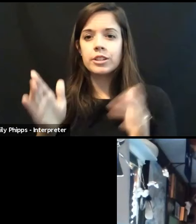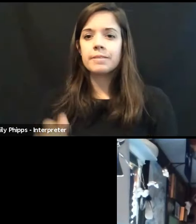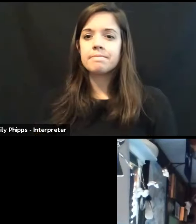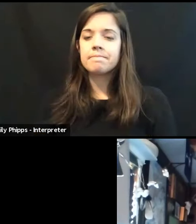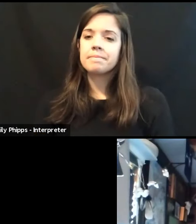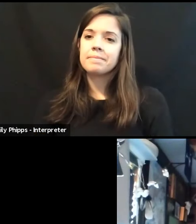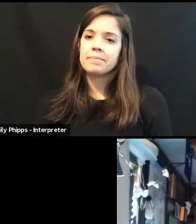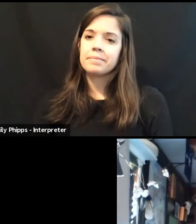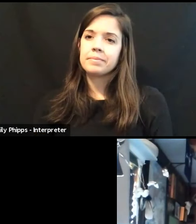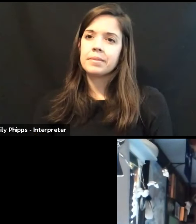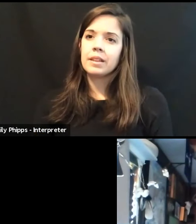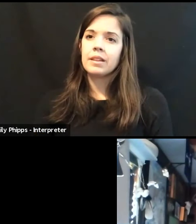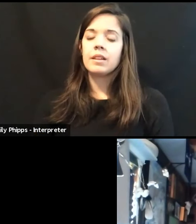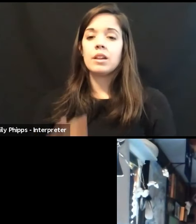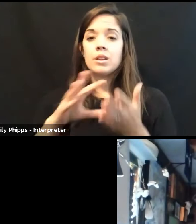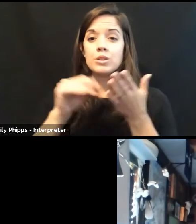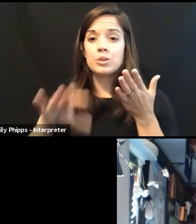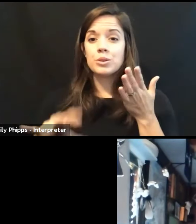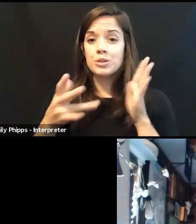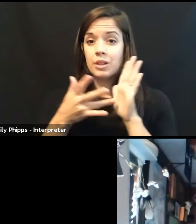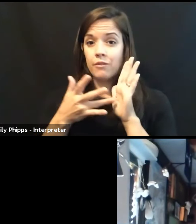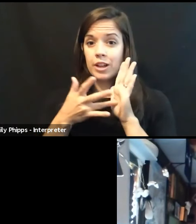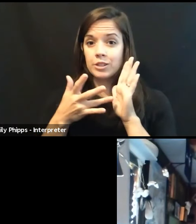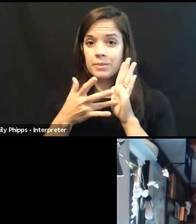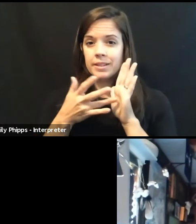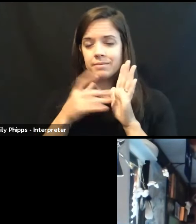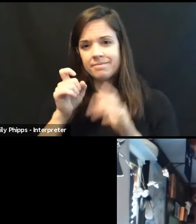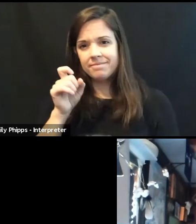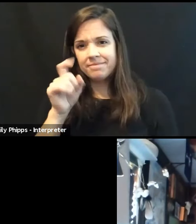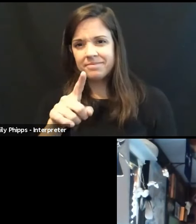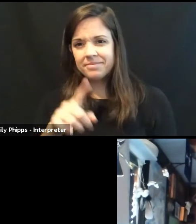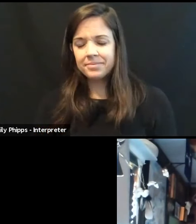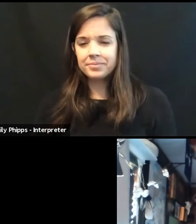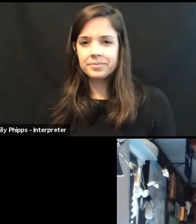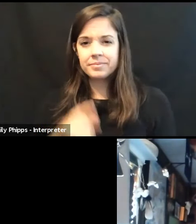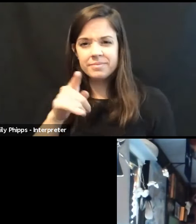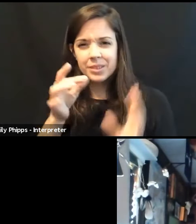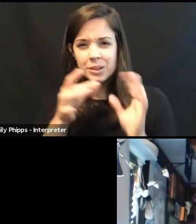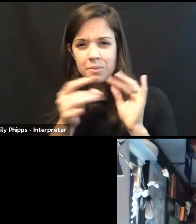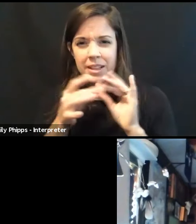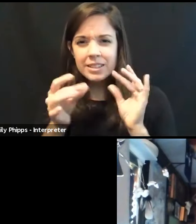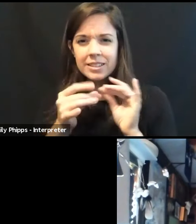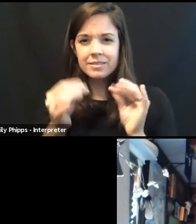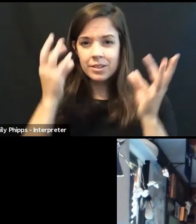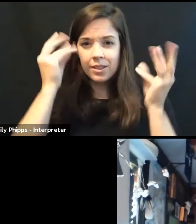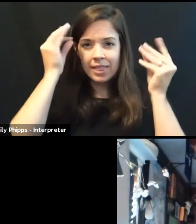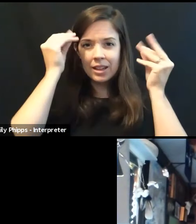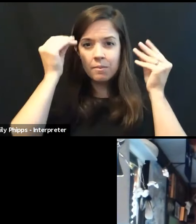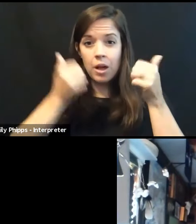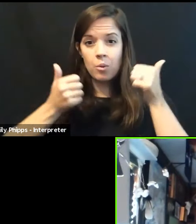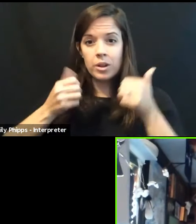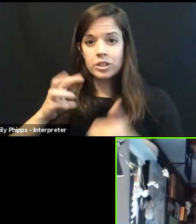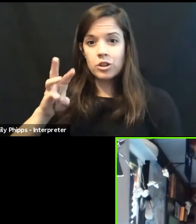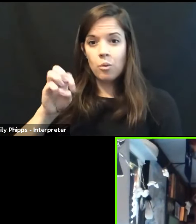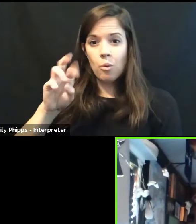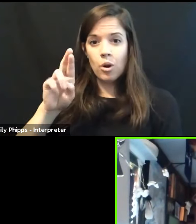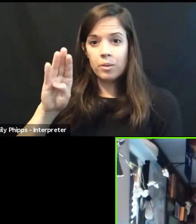A student who's a freshman asks, you mentioned that we should consider which warbler we are.